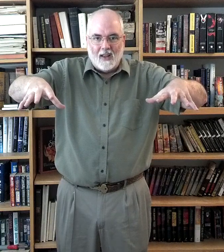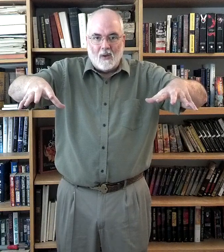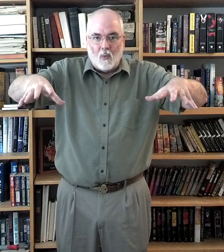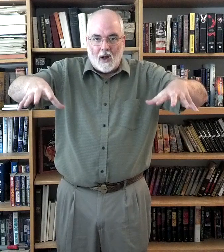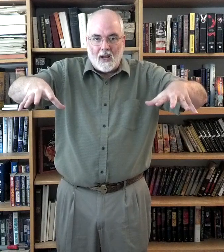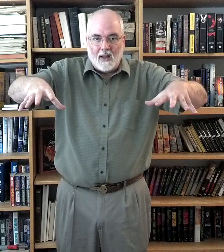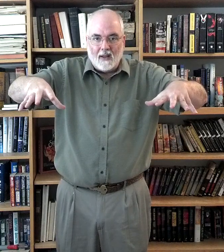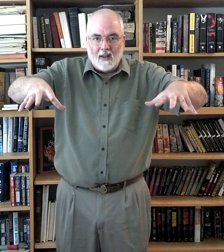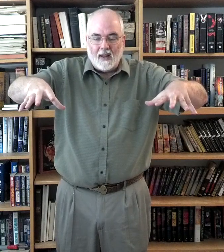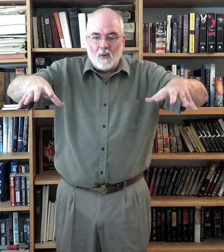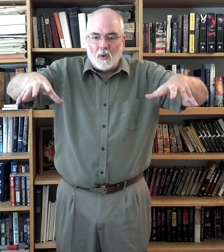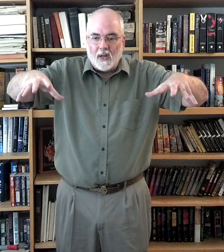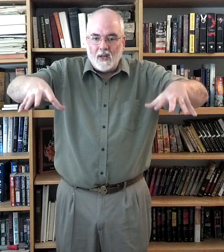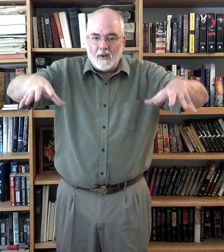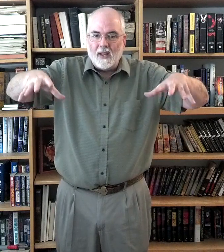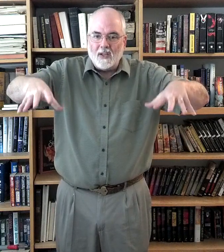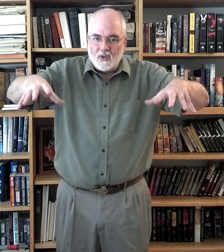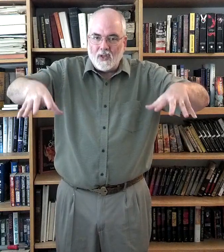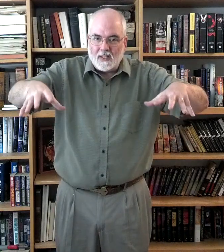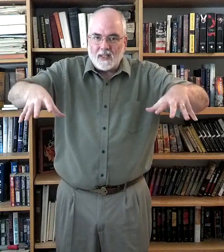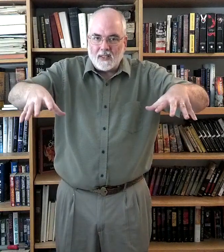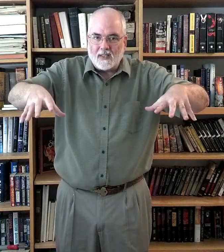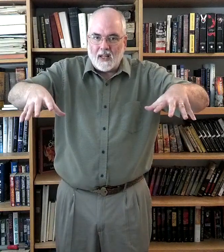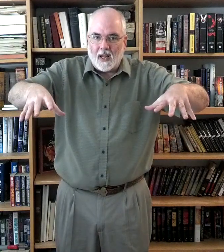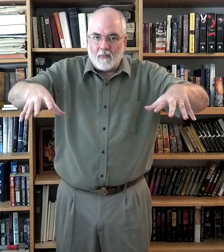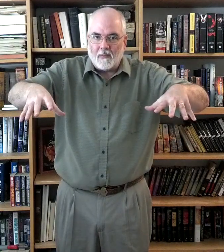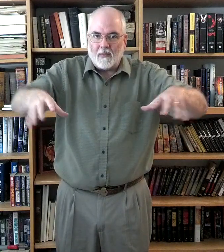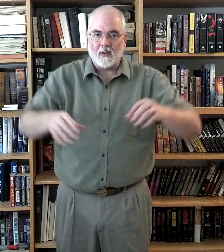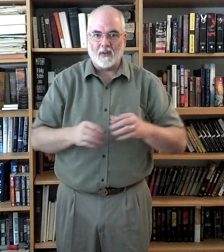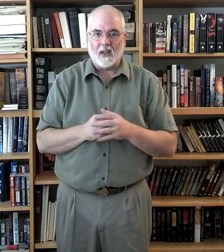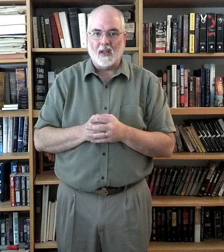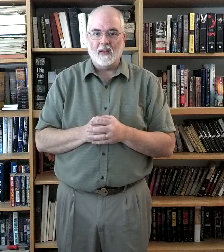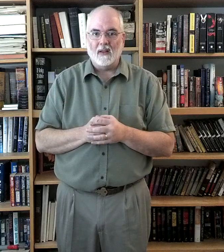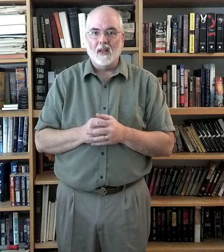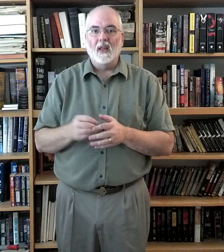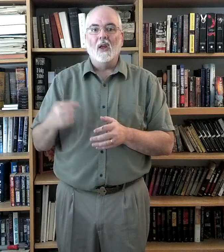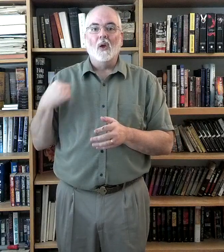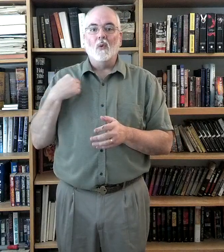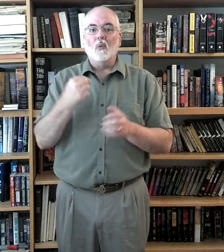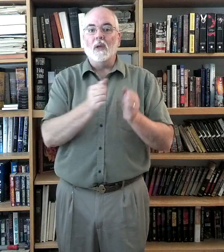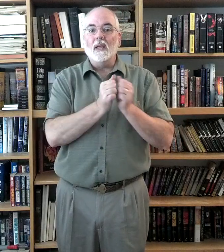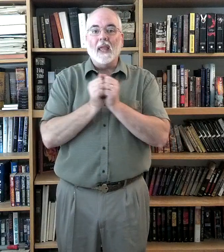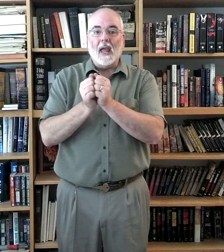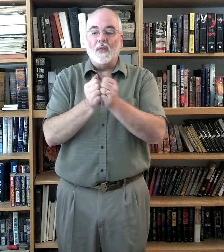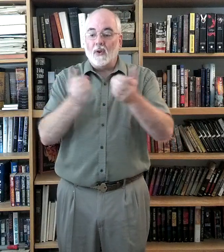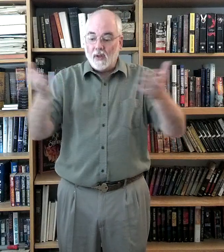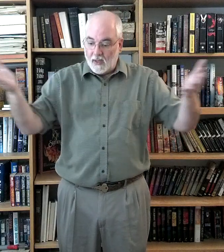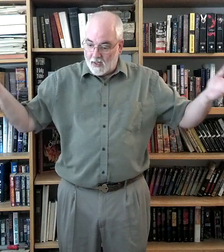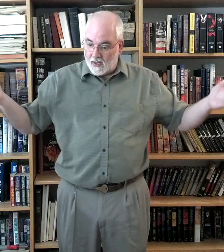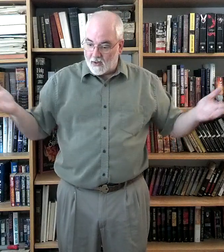Why? We're here in Jesus' name. Okay? We gather here.